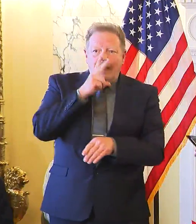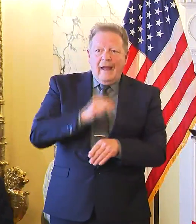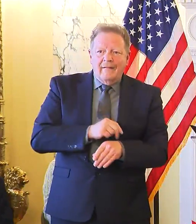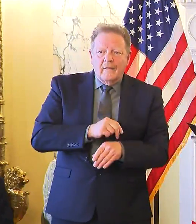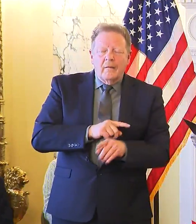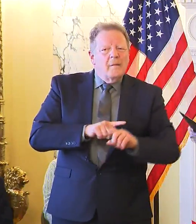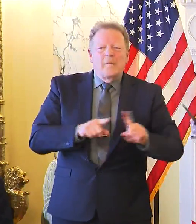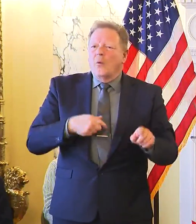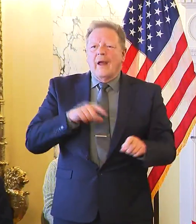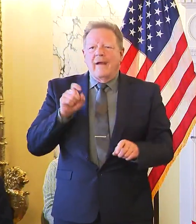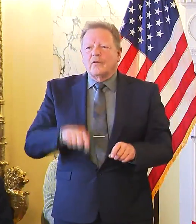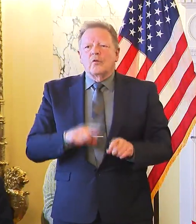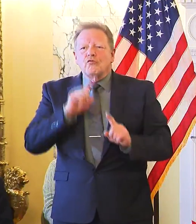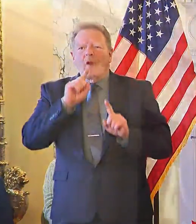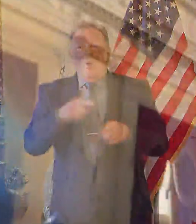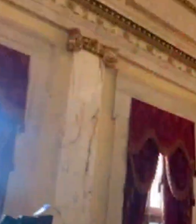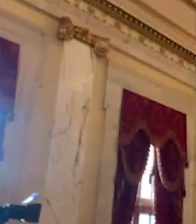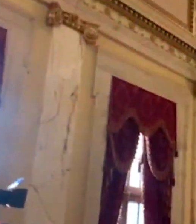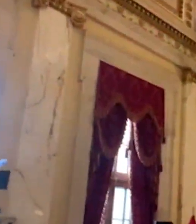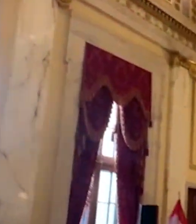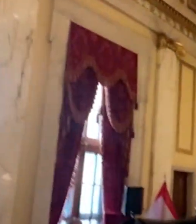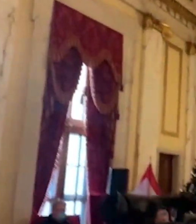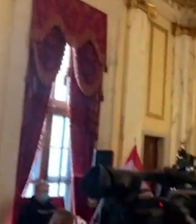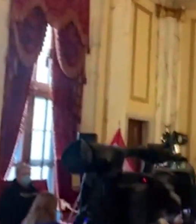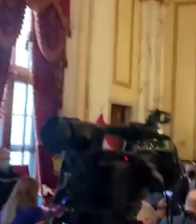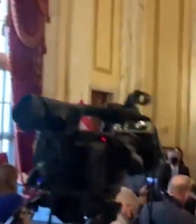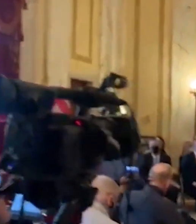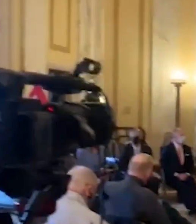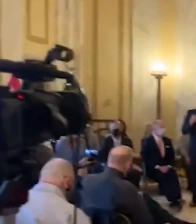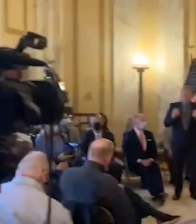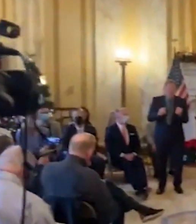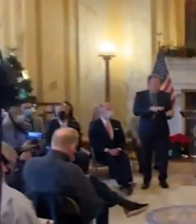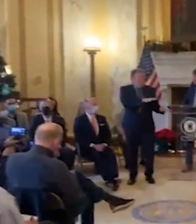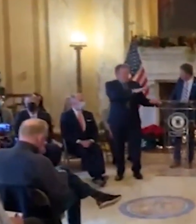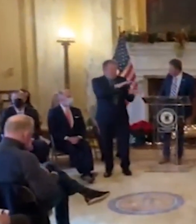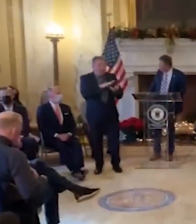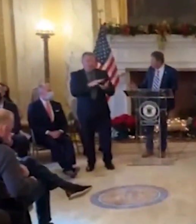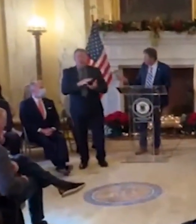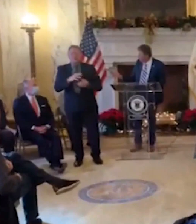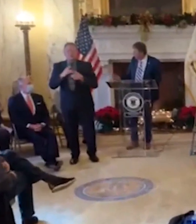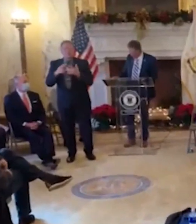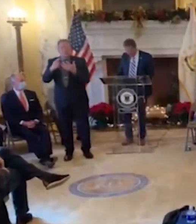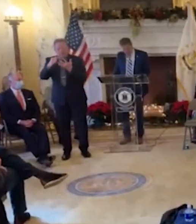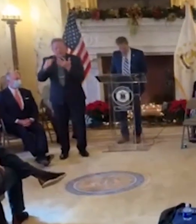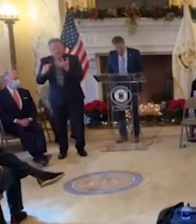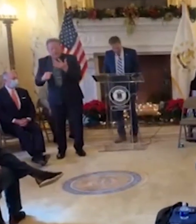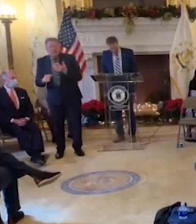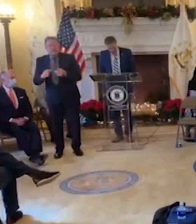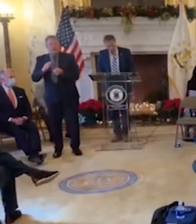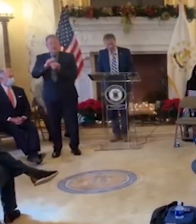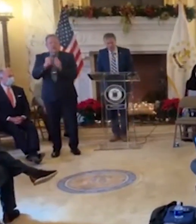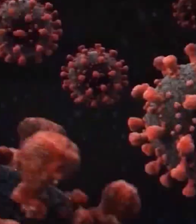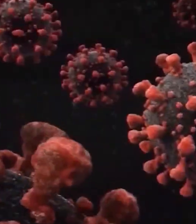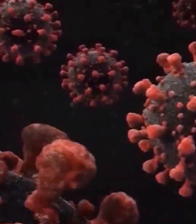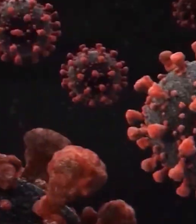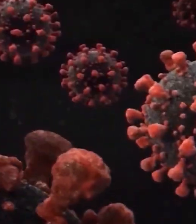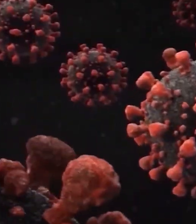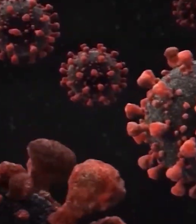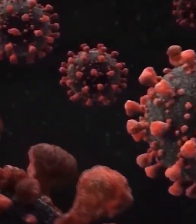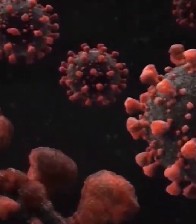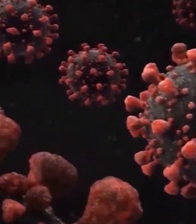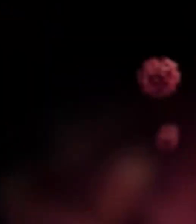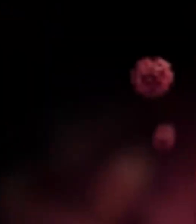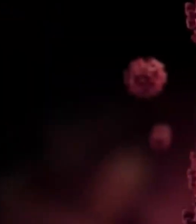But we have to react to what's in front of us. Governor Dan McKee says that's rising COVID-19 infection rates and a new COVID variant.